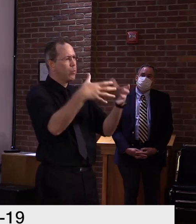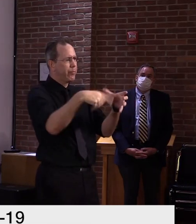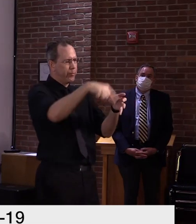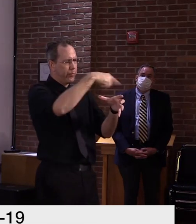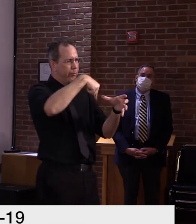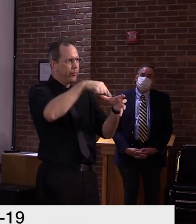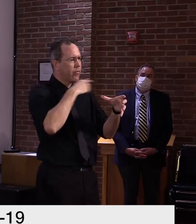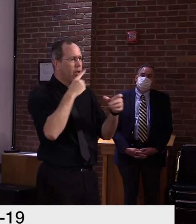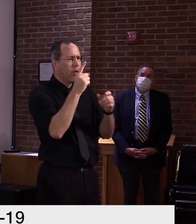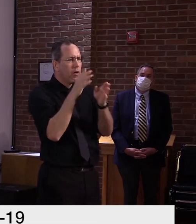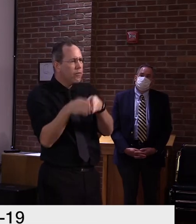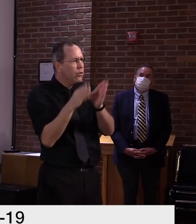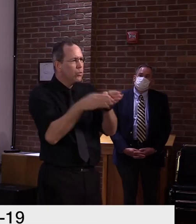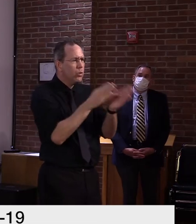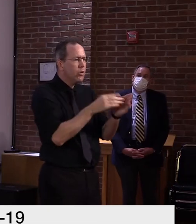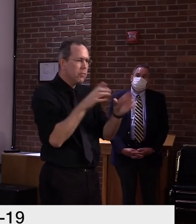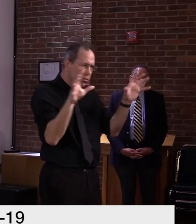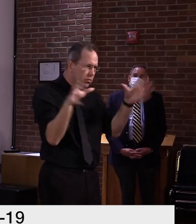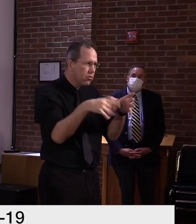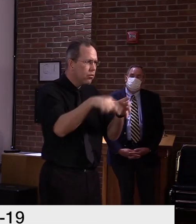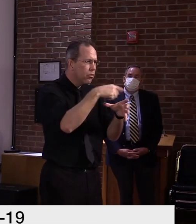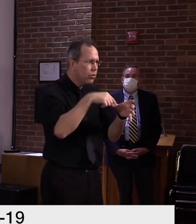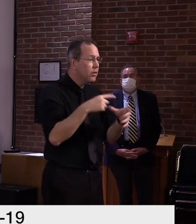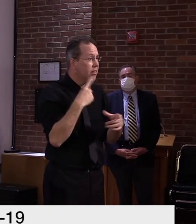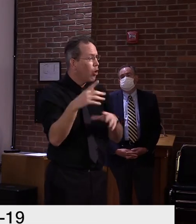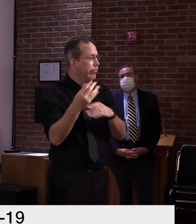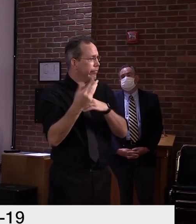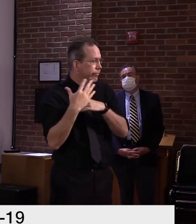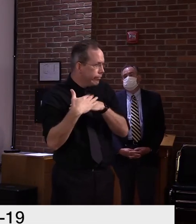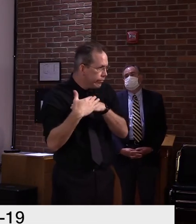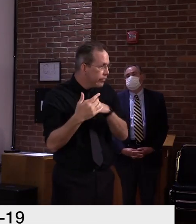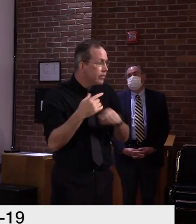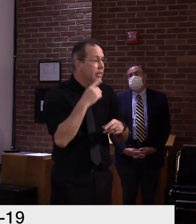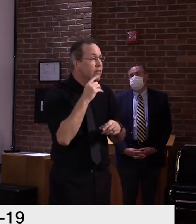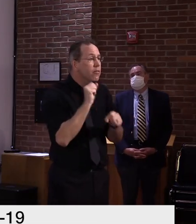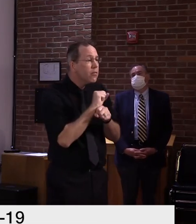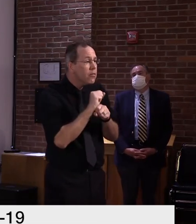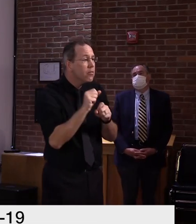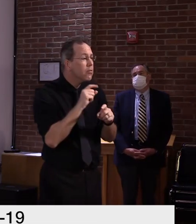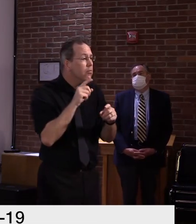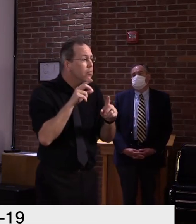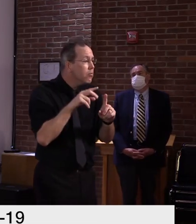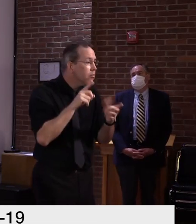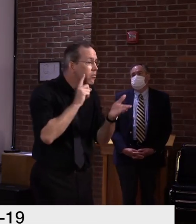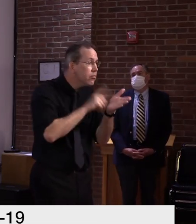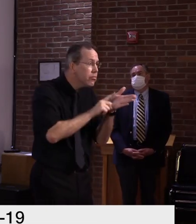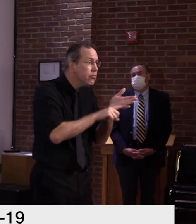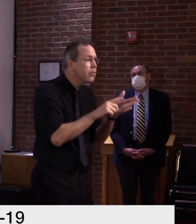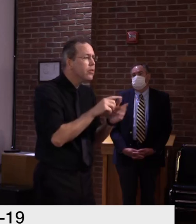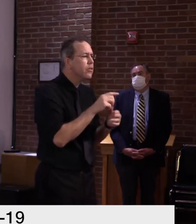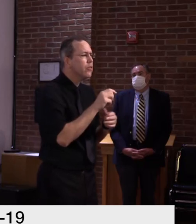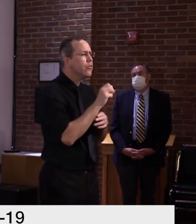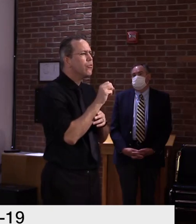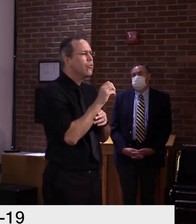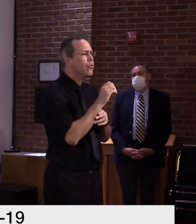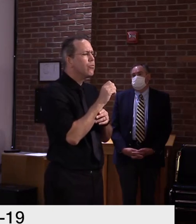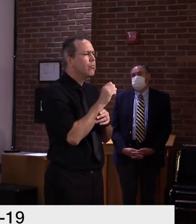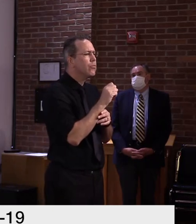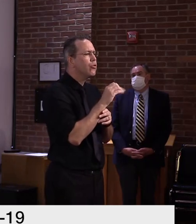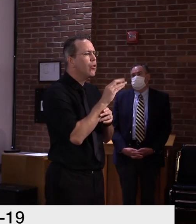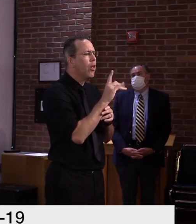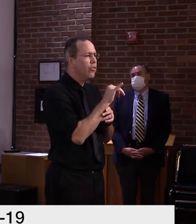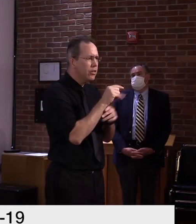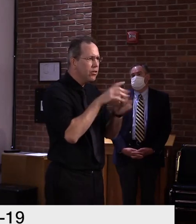should be able to piggyback on or partner with a larger study that was already in effect and hopefully involve